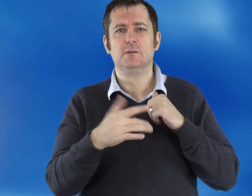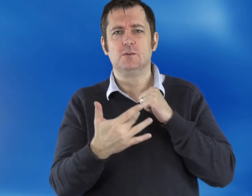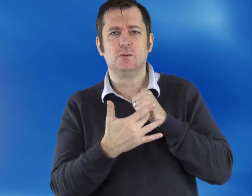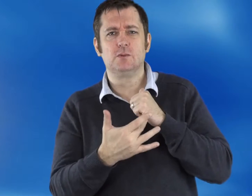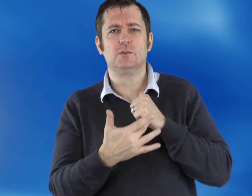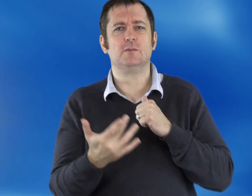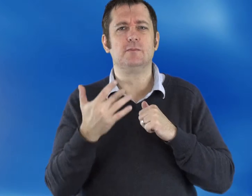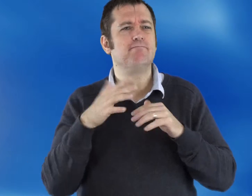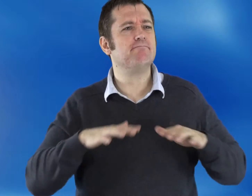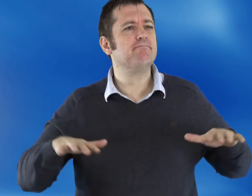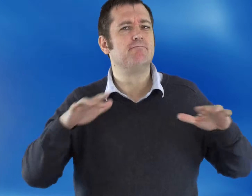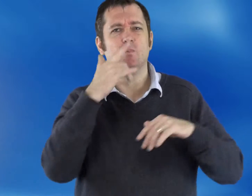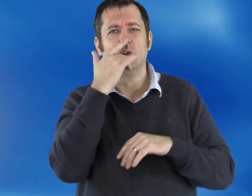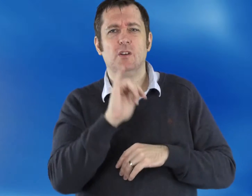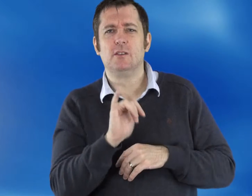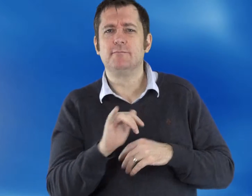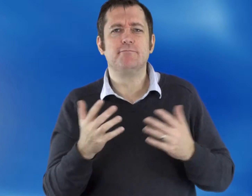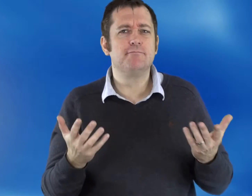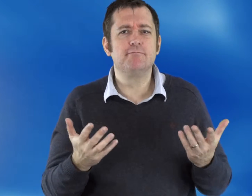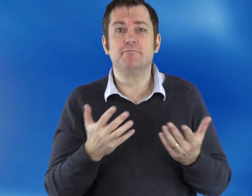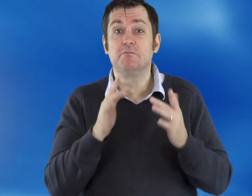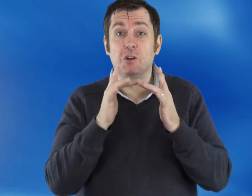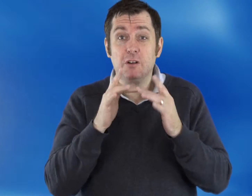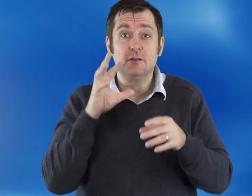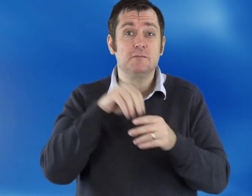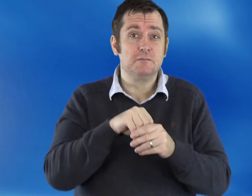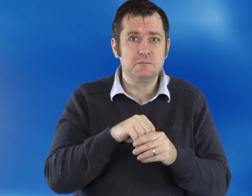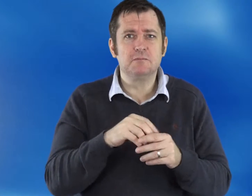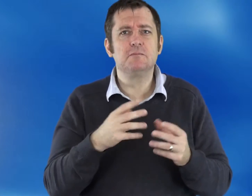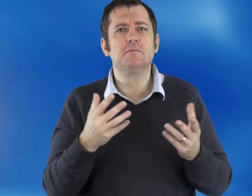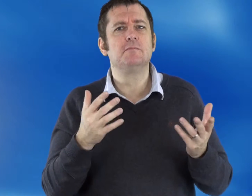The first, accessibility and technology. What does that look like in the current world of the internet?